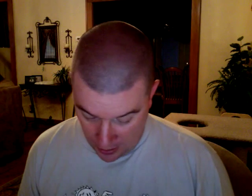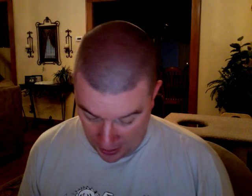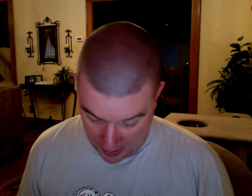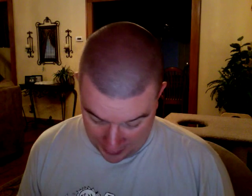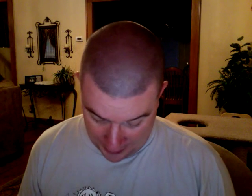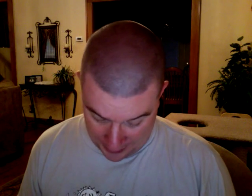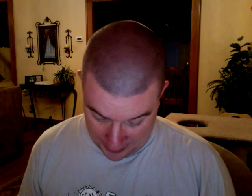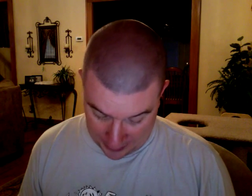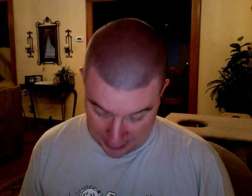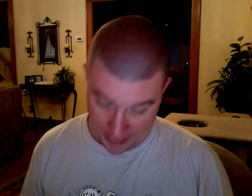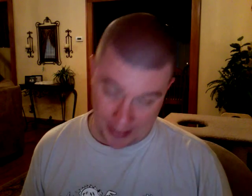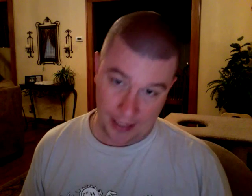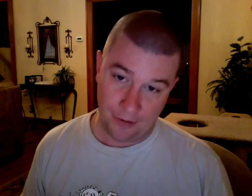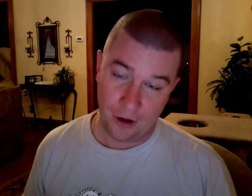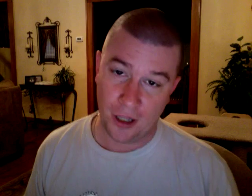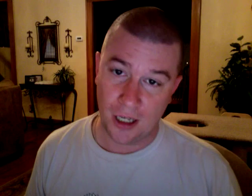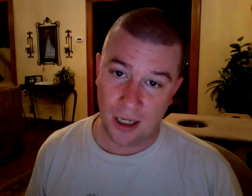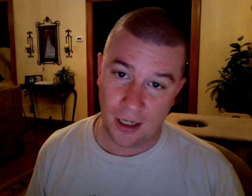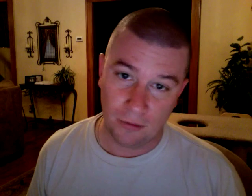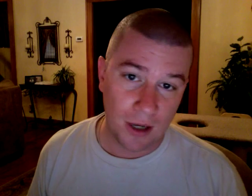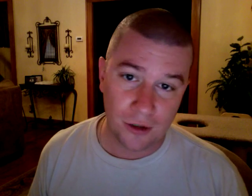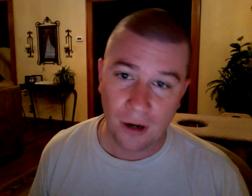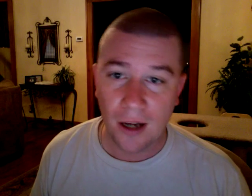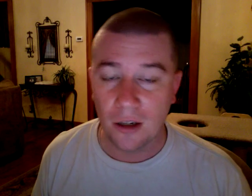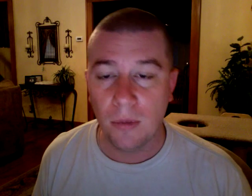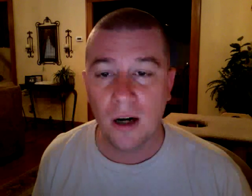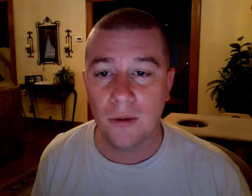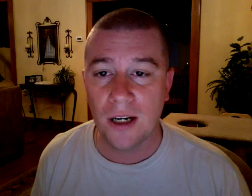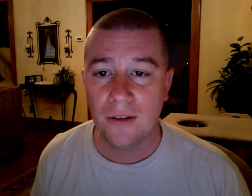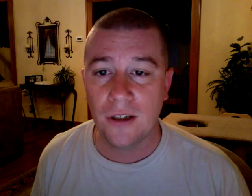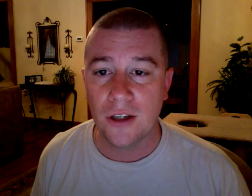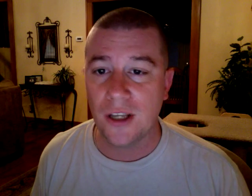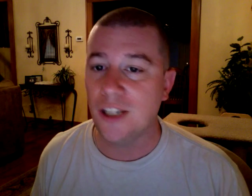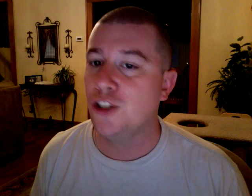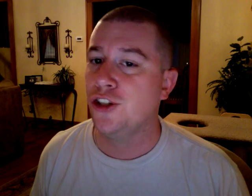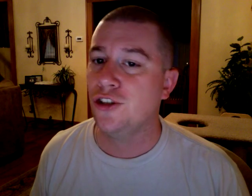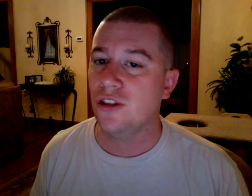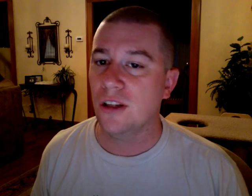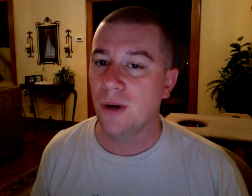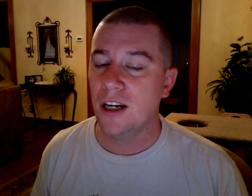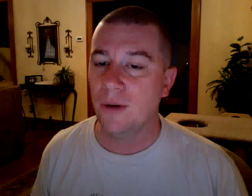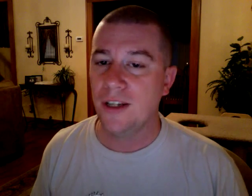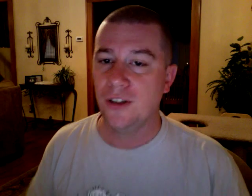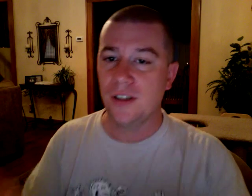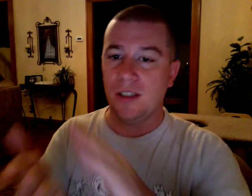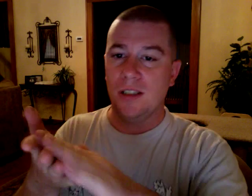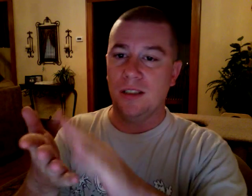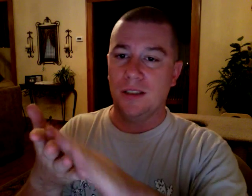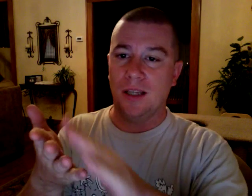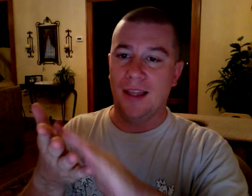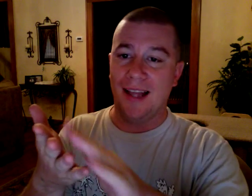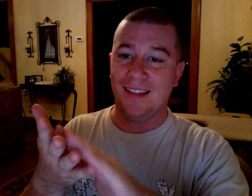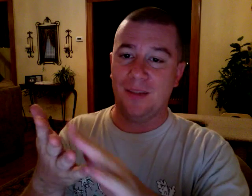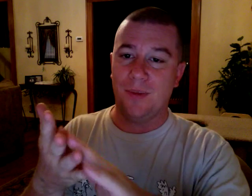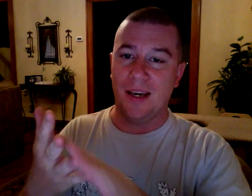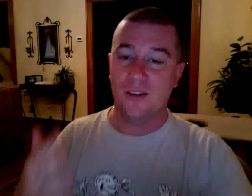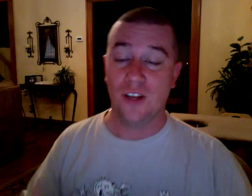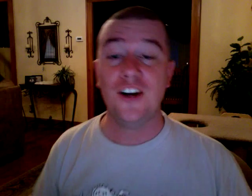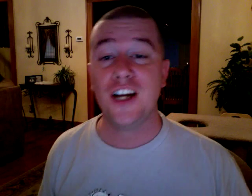And if you're in the restaurant or bar or whatever, you say to the waiter or waitress. And that's the pay. So there you